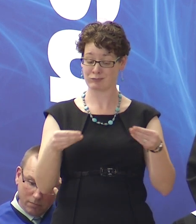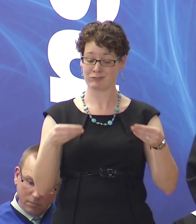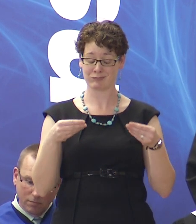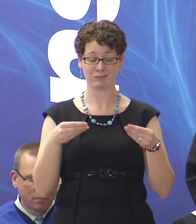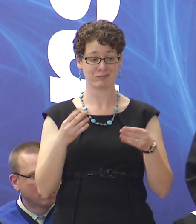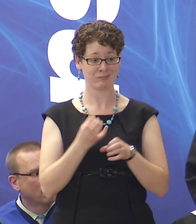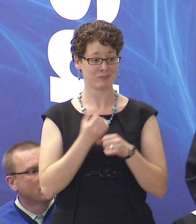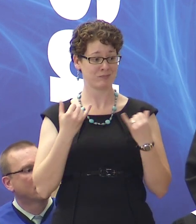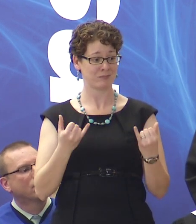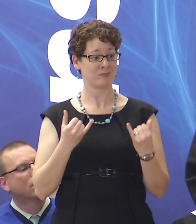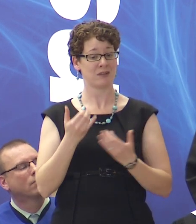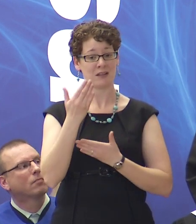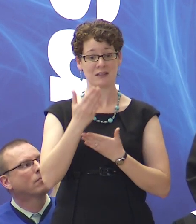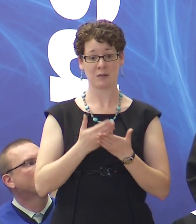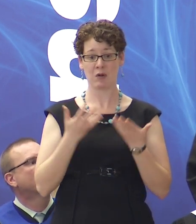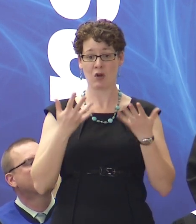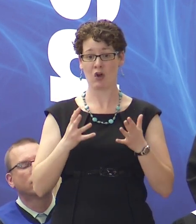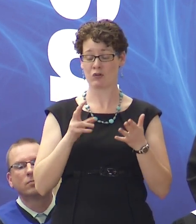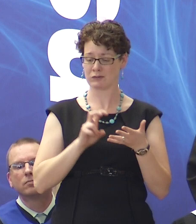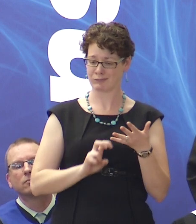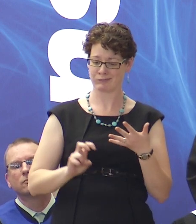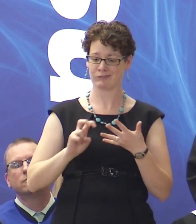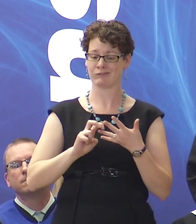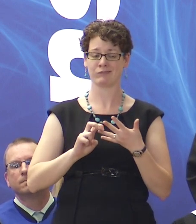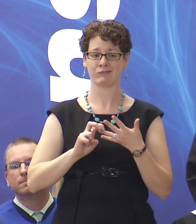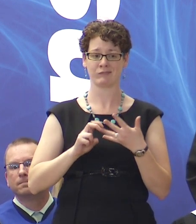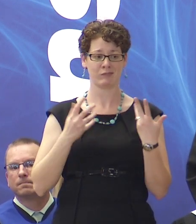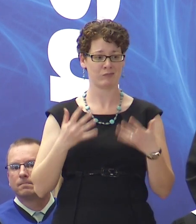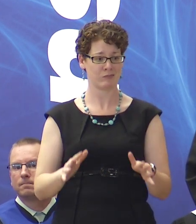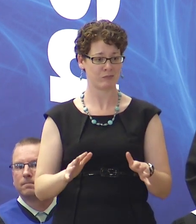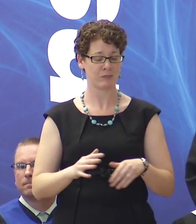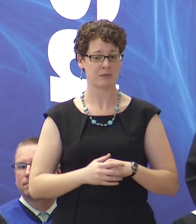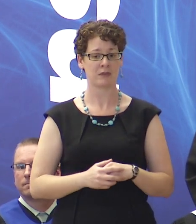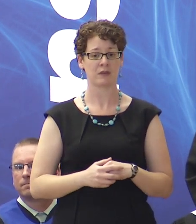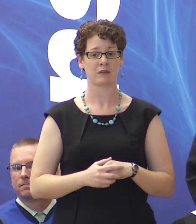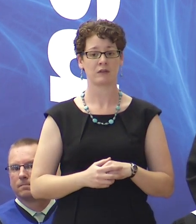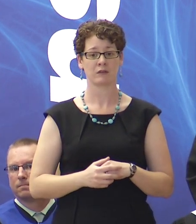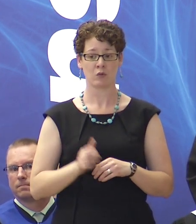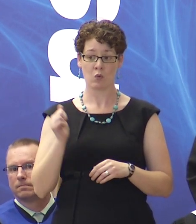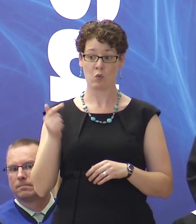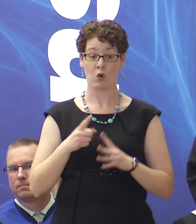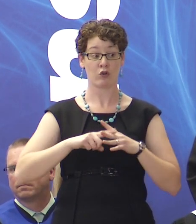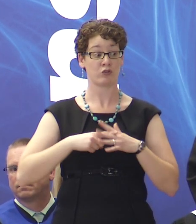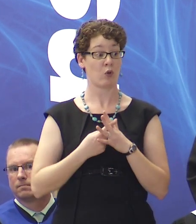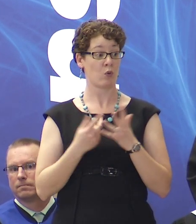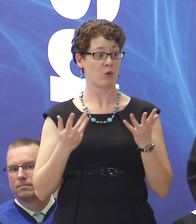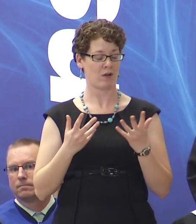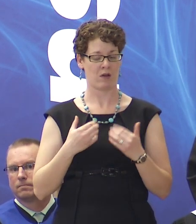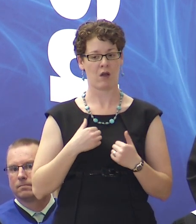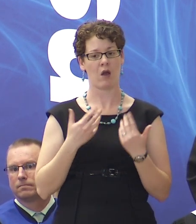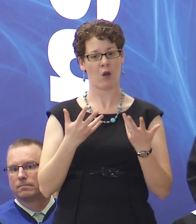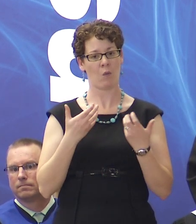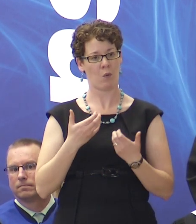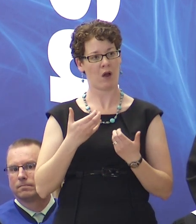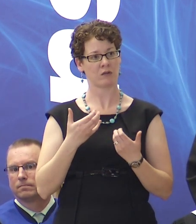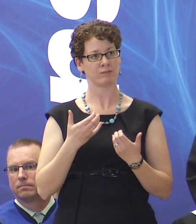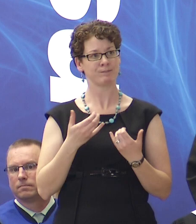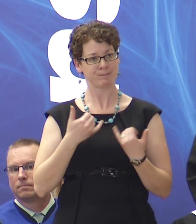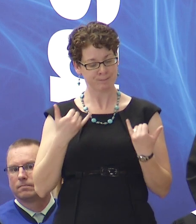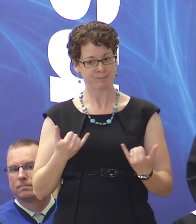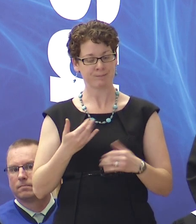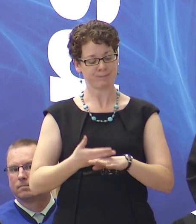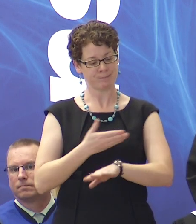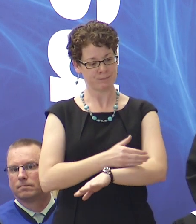today, and some of us have already moved on to the next step. But we all began with a desire to be better today than we were yesterday.